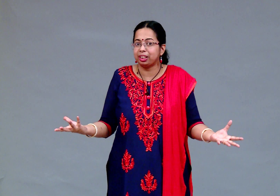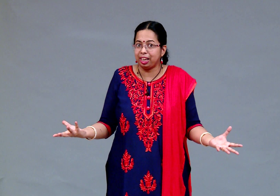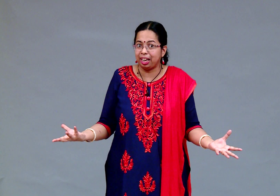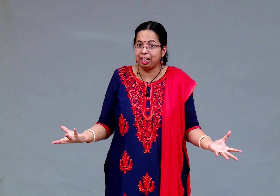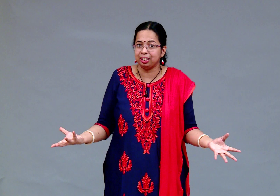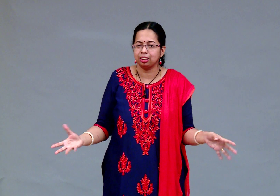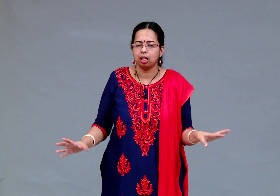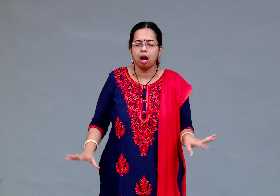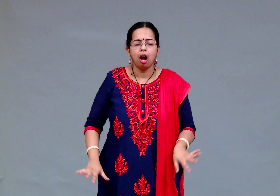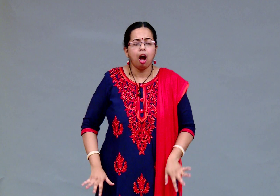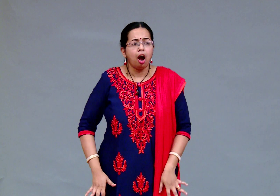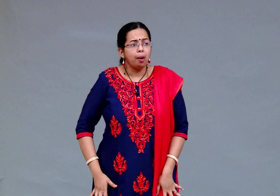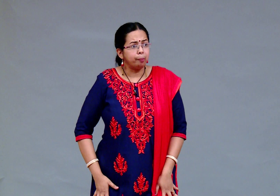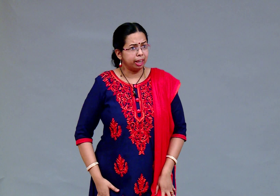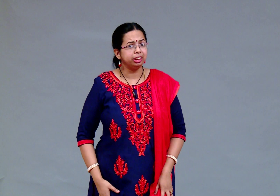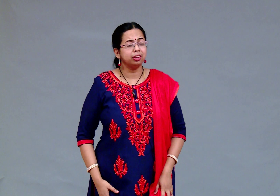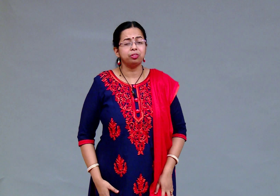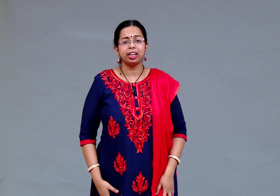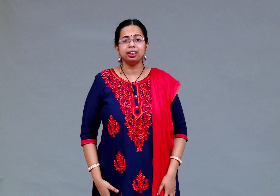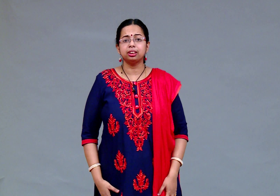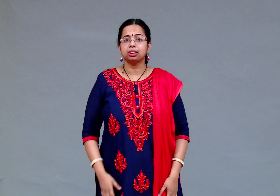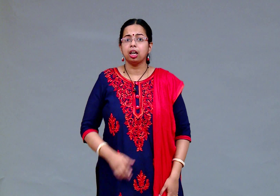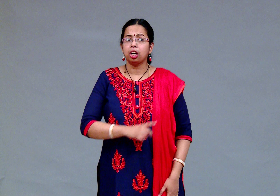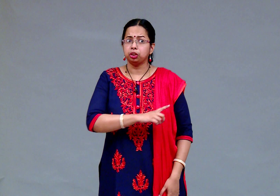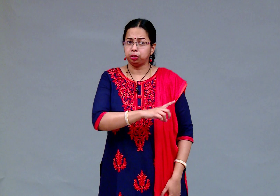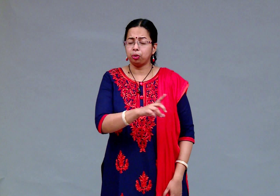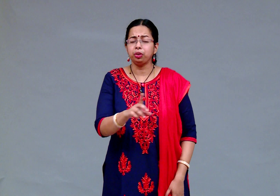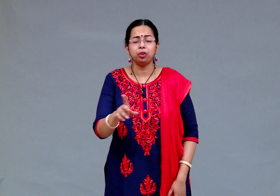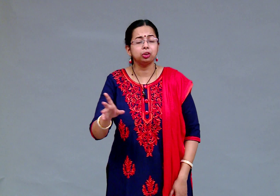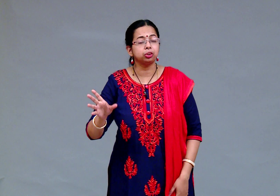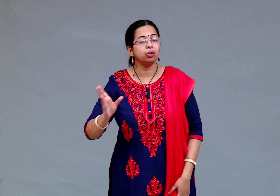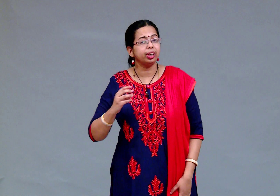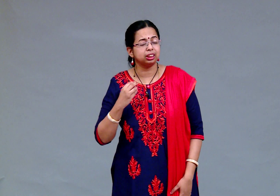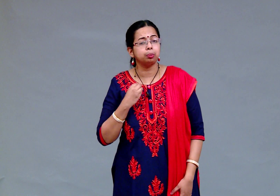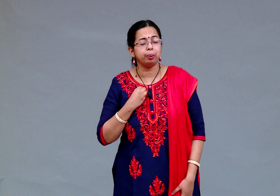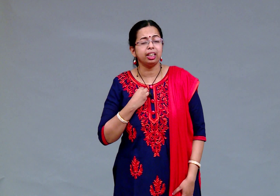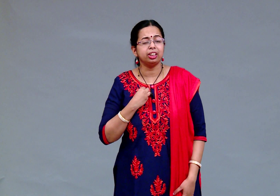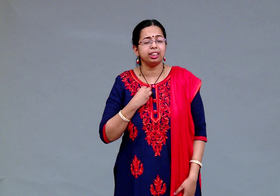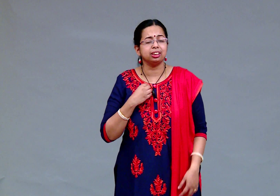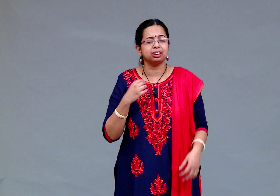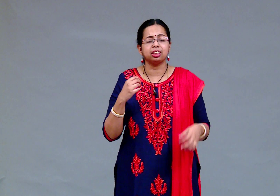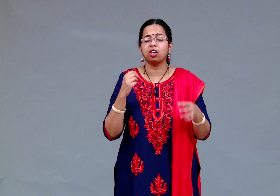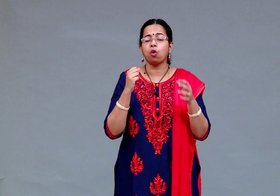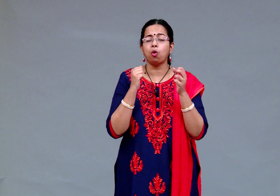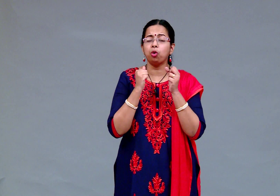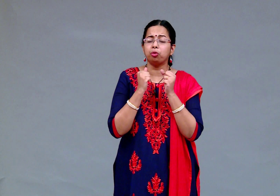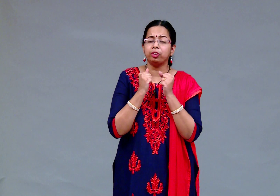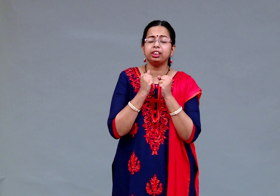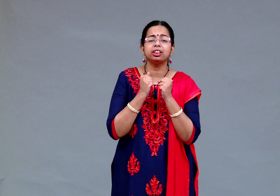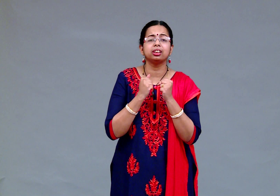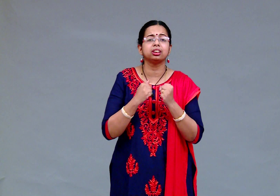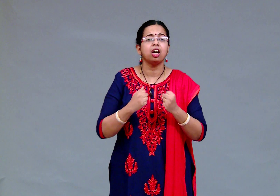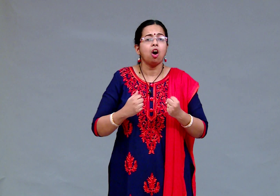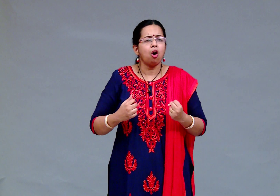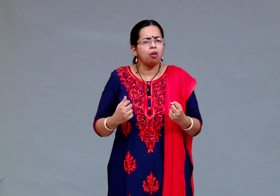again my dear friends don't you also experience the cold winters of